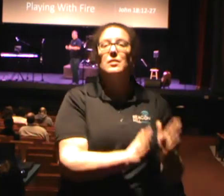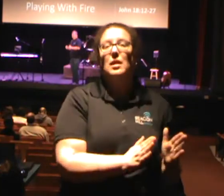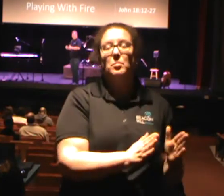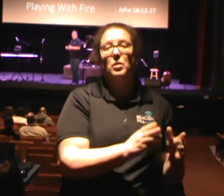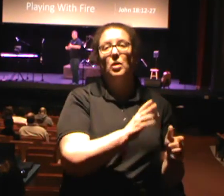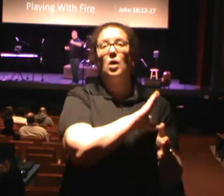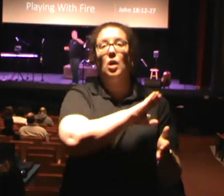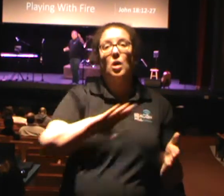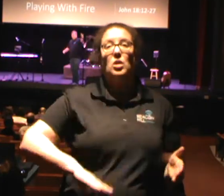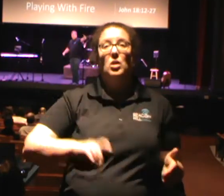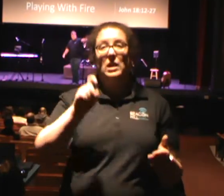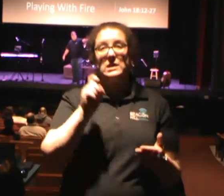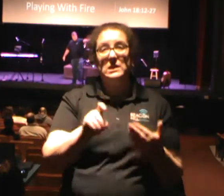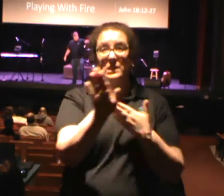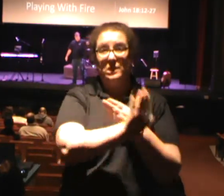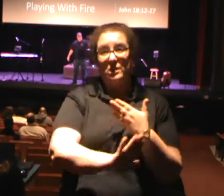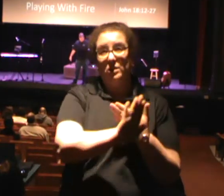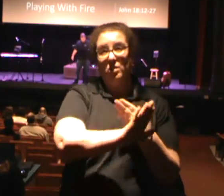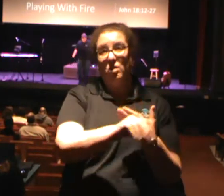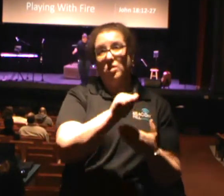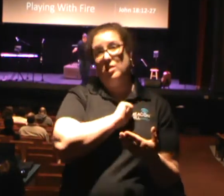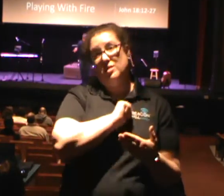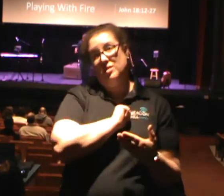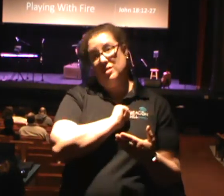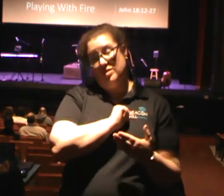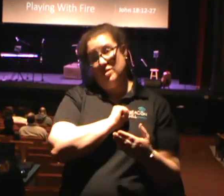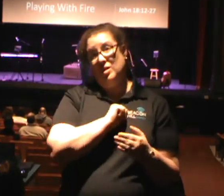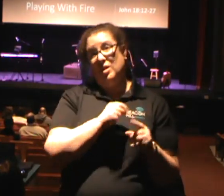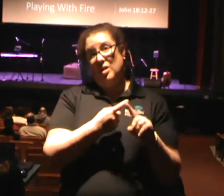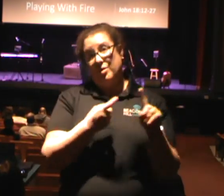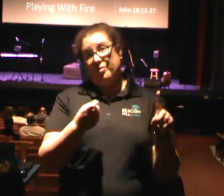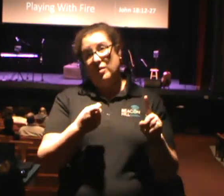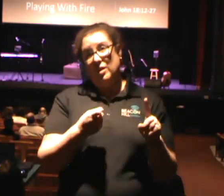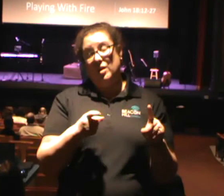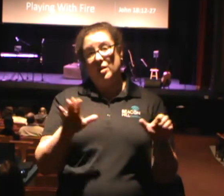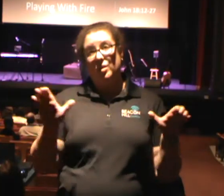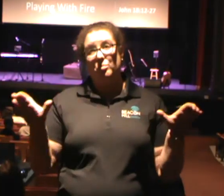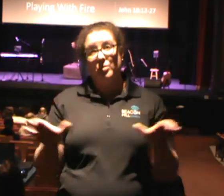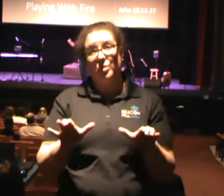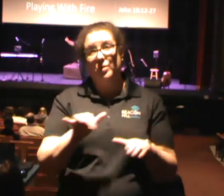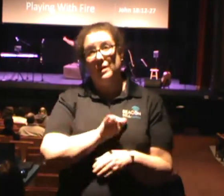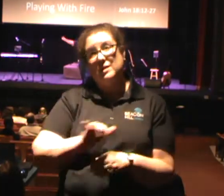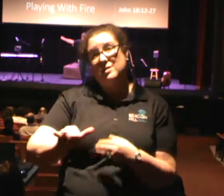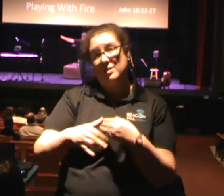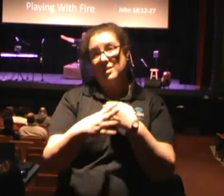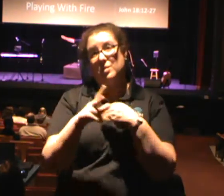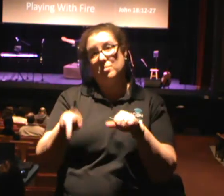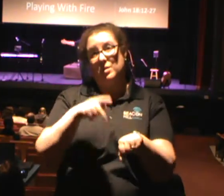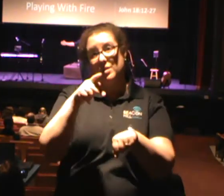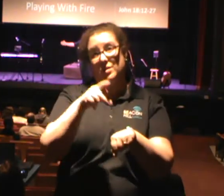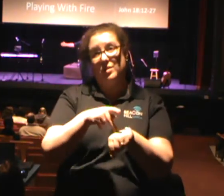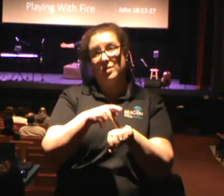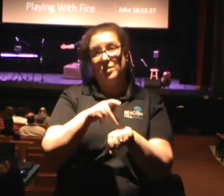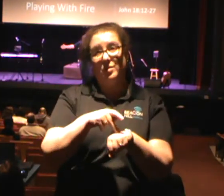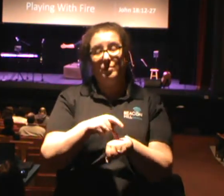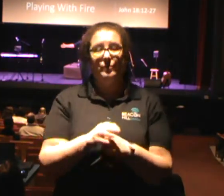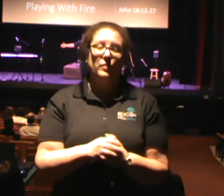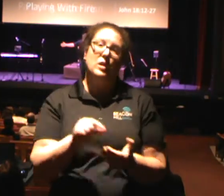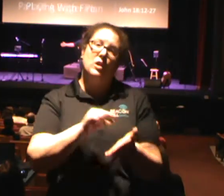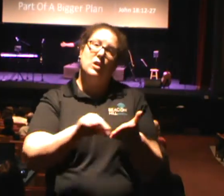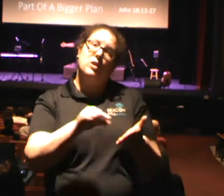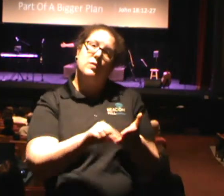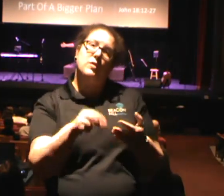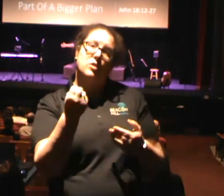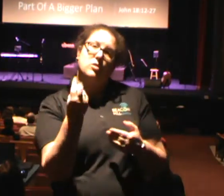ourselves to being just like Peter. Here in verses 12 through 14, we see that we are part of a bigger